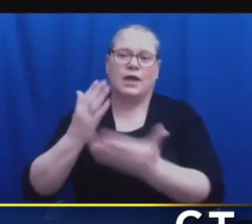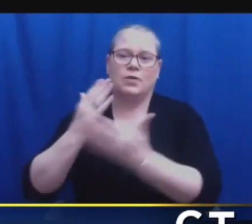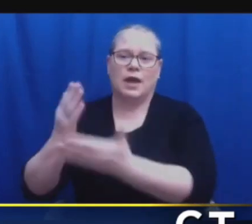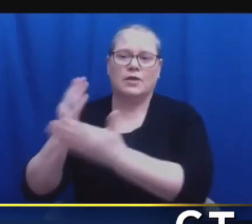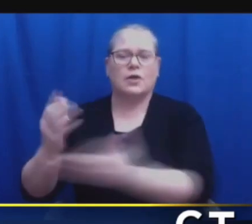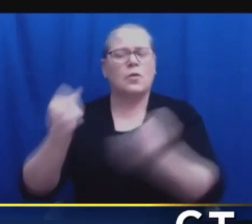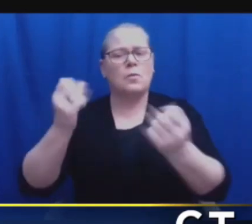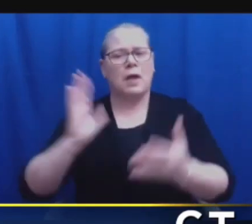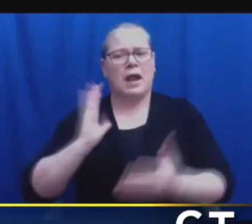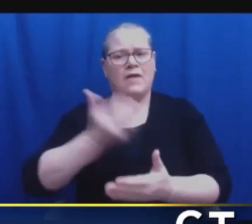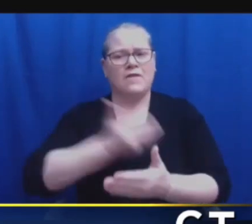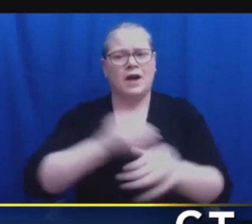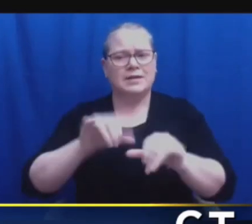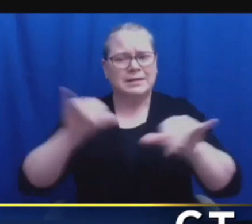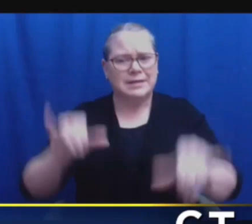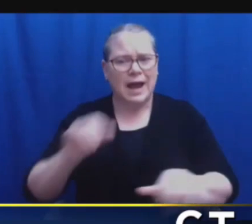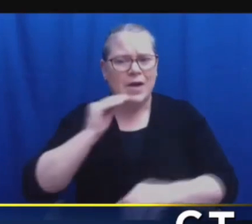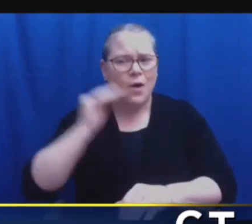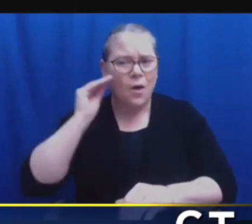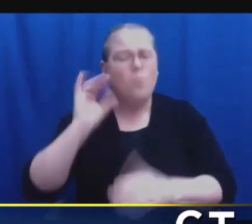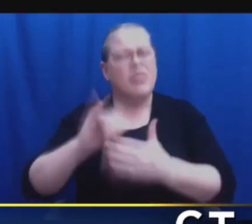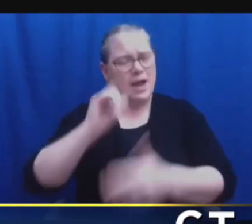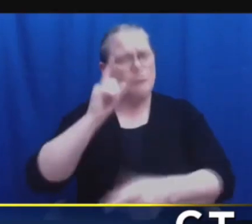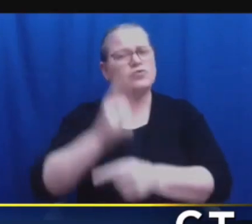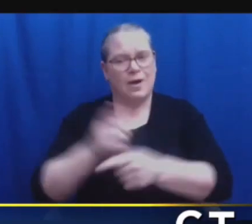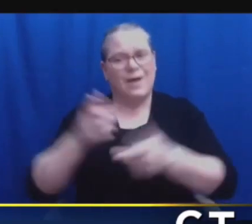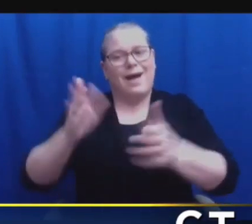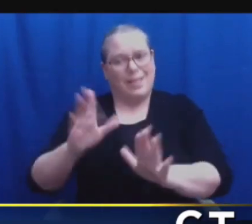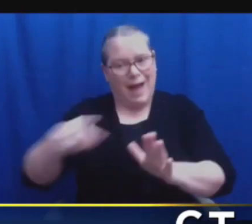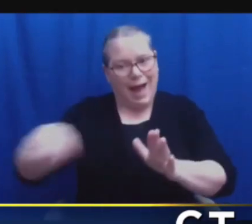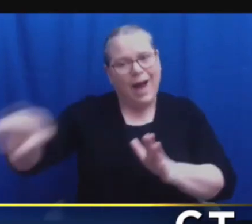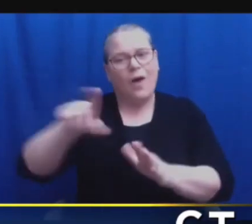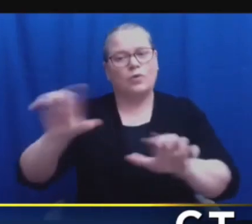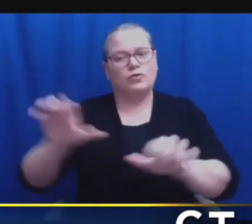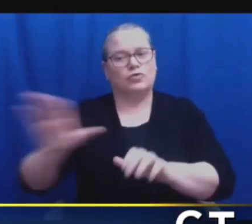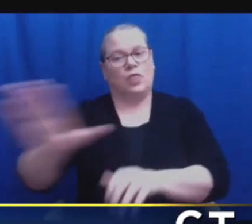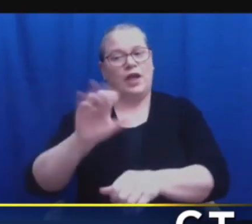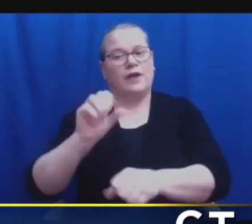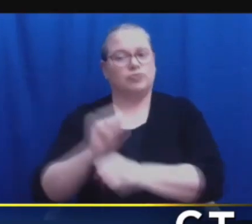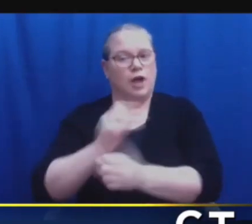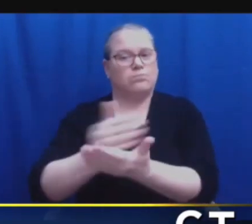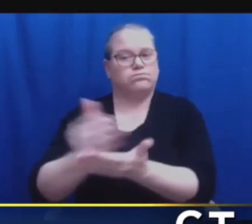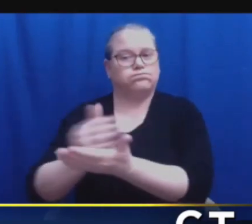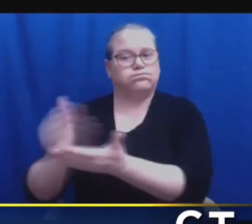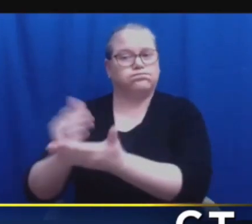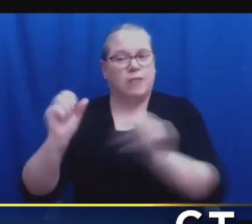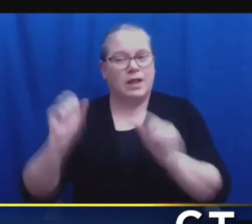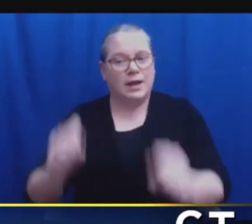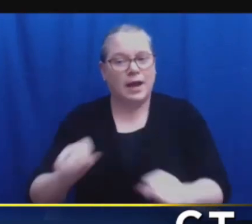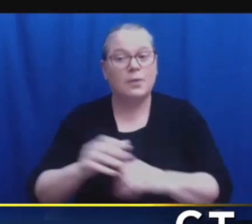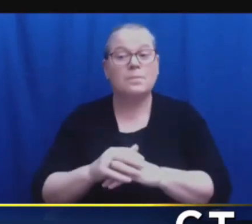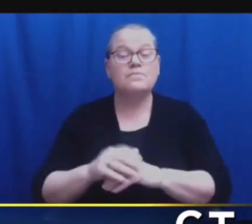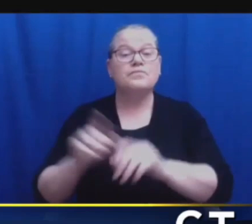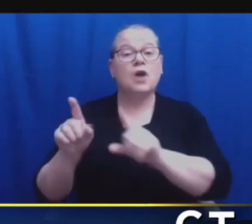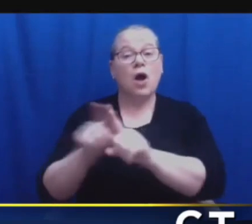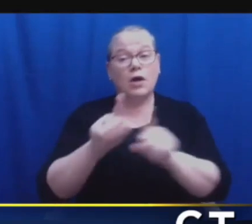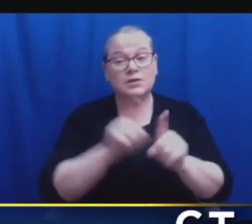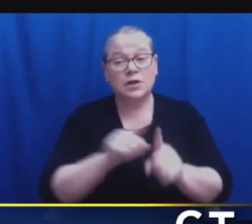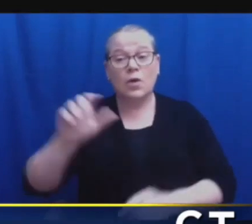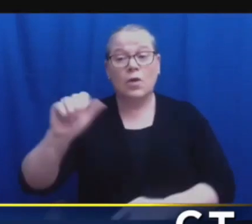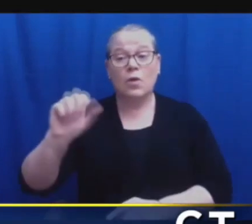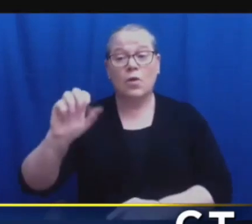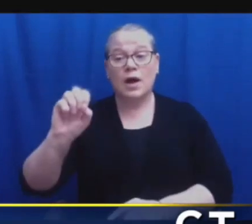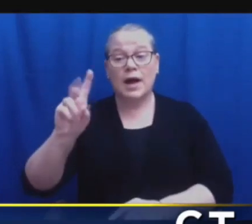right thing to do. That allowed you to do your job. And also, a little shout out to Avent Grid and Eversource. They were standing by